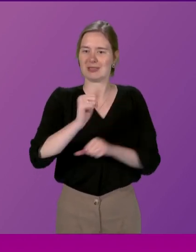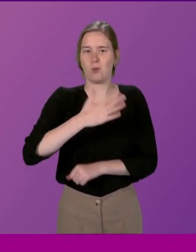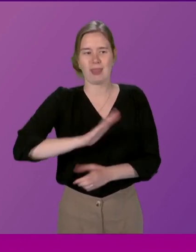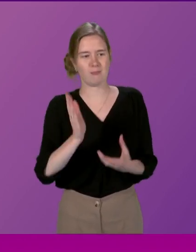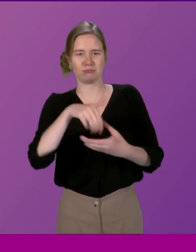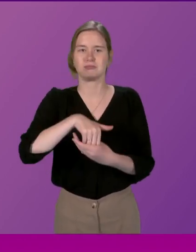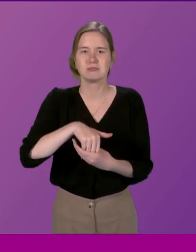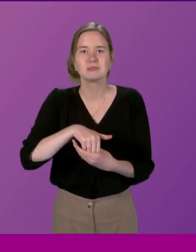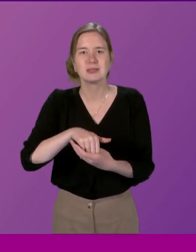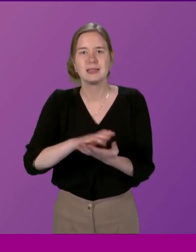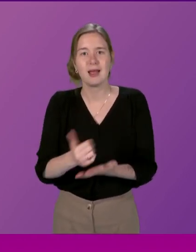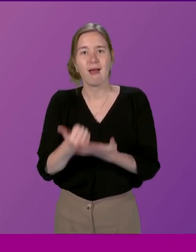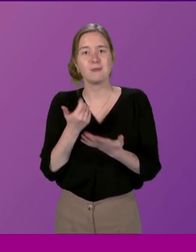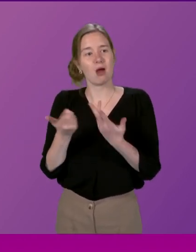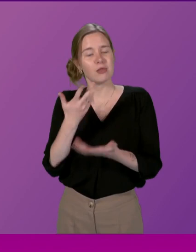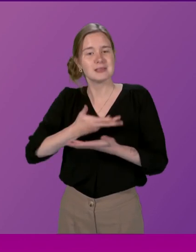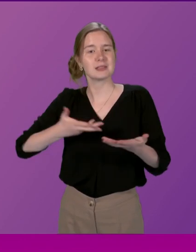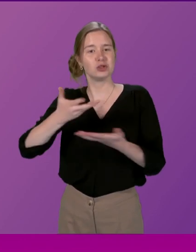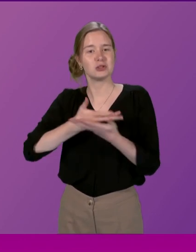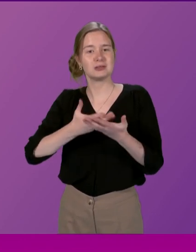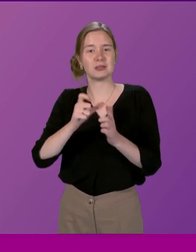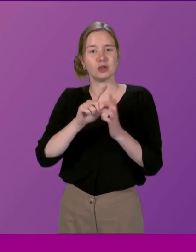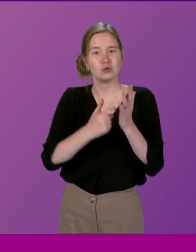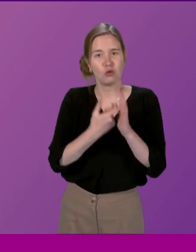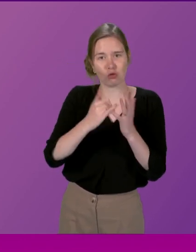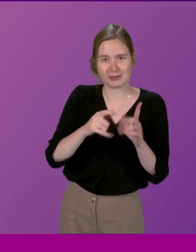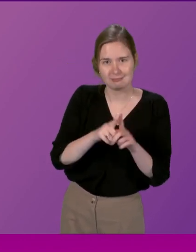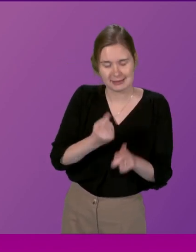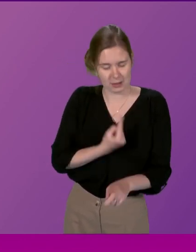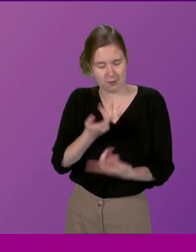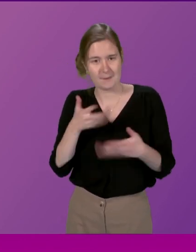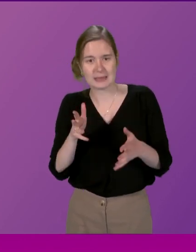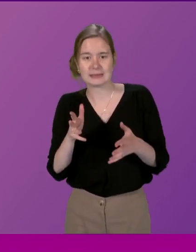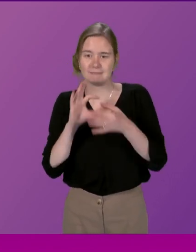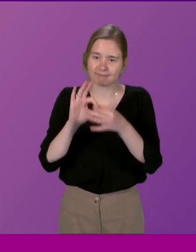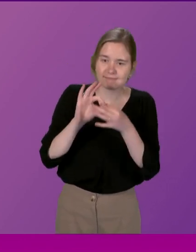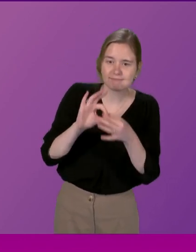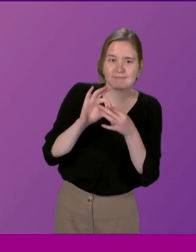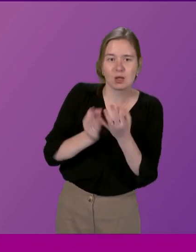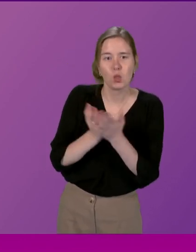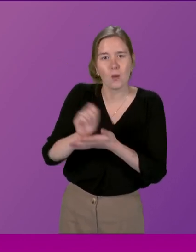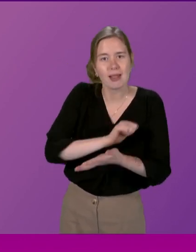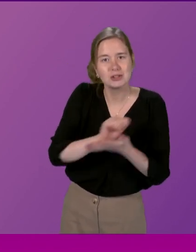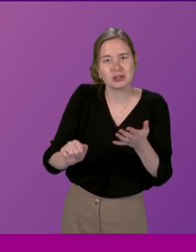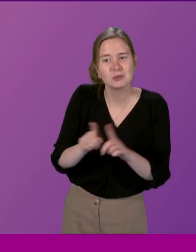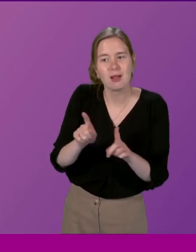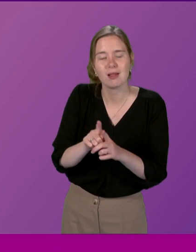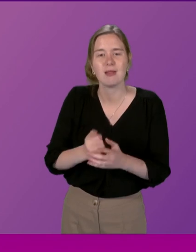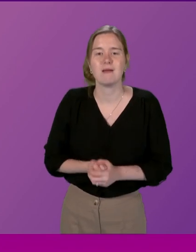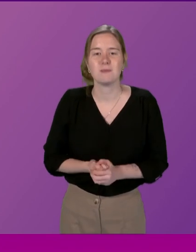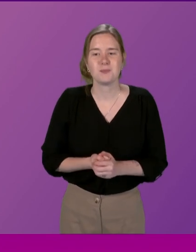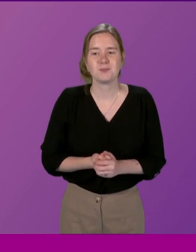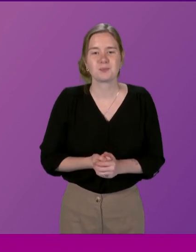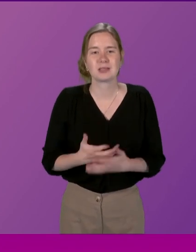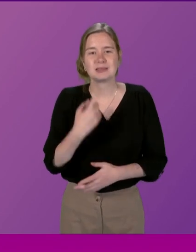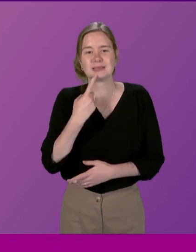And I think this helps with many other discussions that Mr Doris and I have had about people engaging with us in elections and everything else as well, because